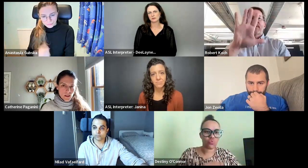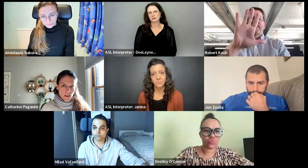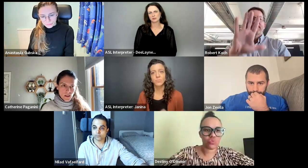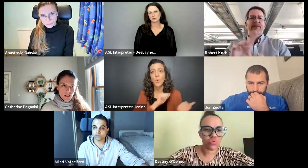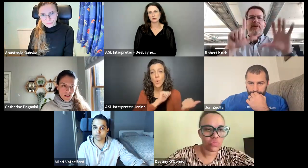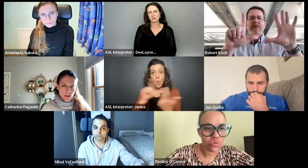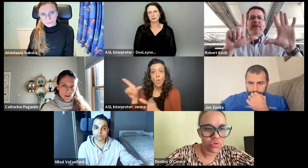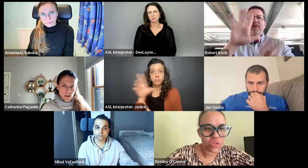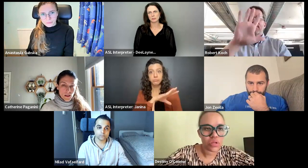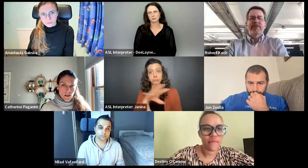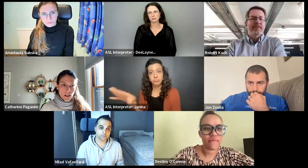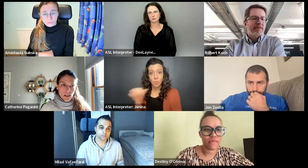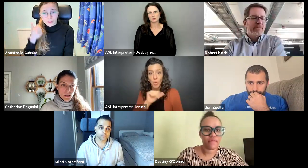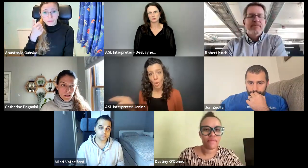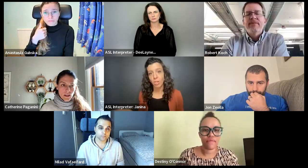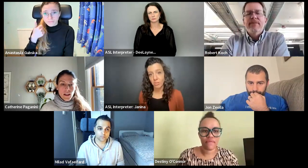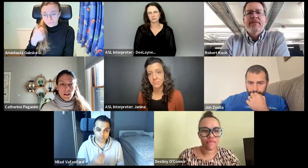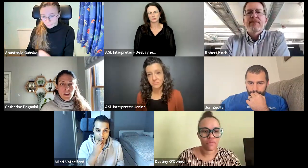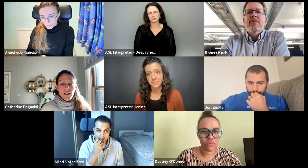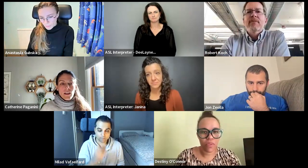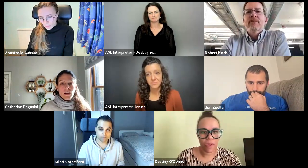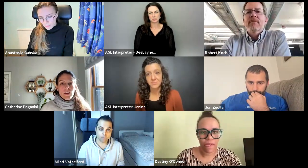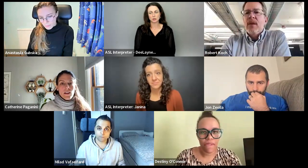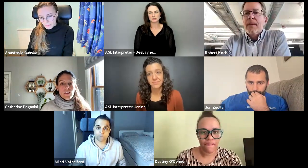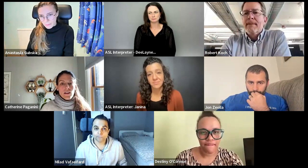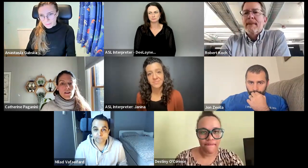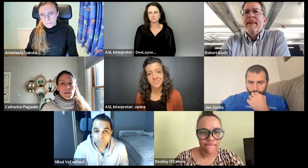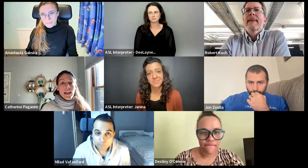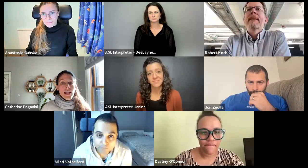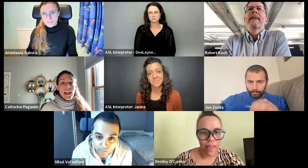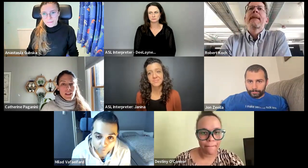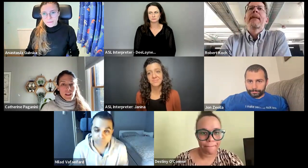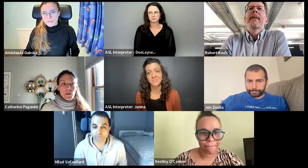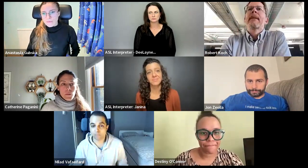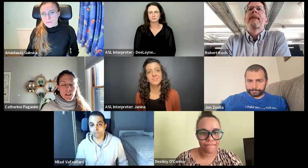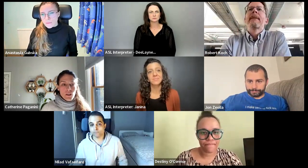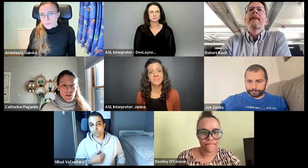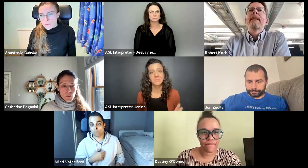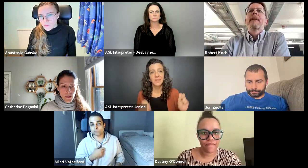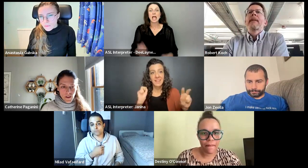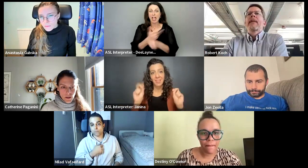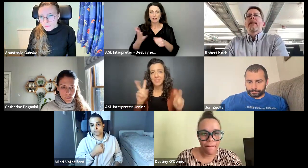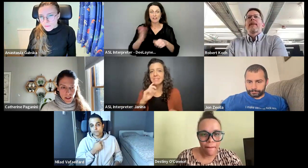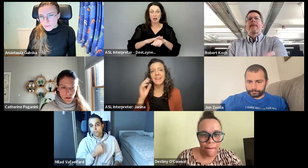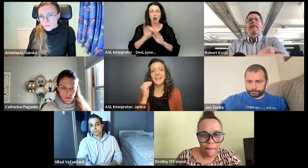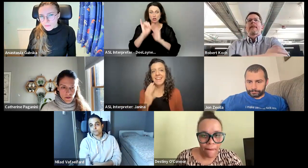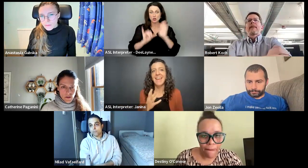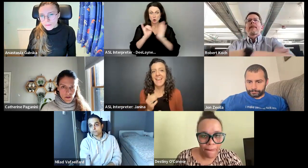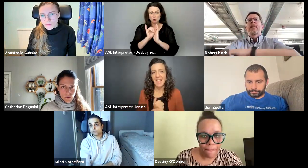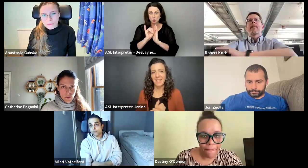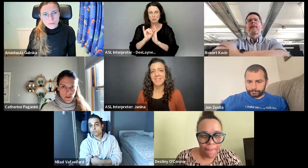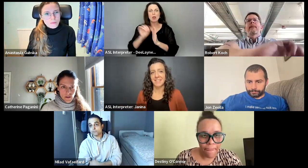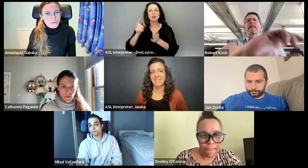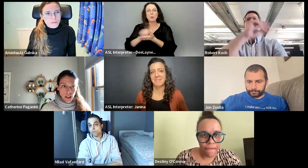dollars, $75. I don't know what it would be in, in your, in your, um, currency. Yeah. Everything will be on YouTube the following week though.